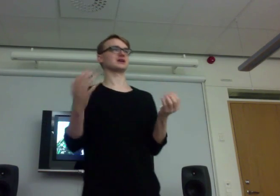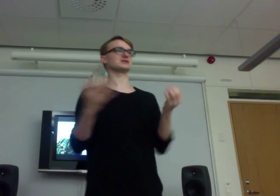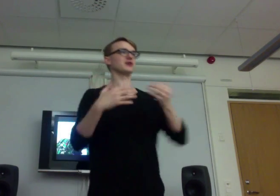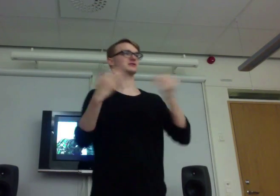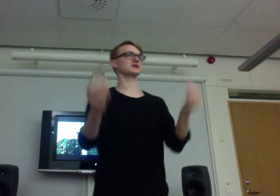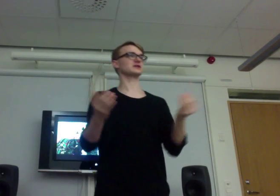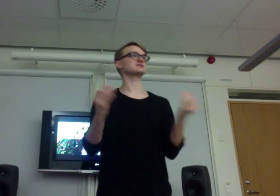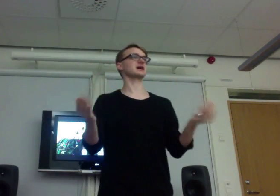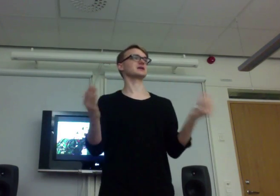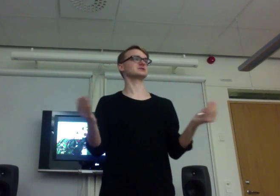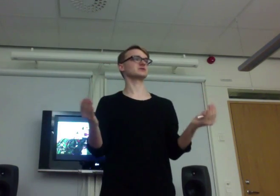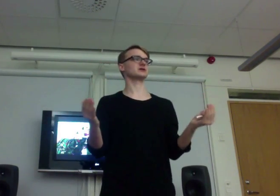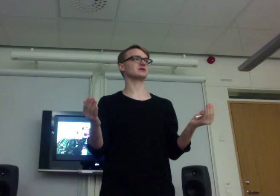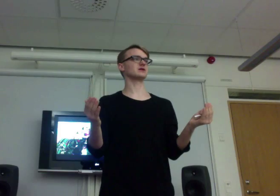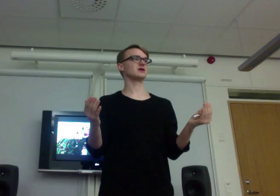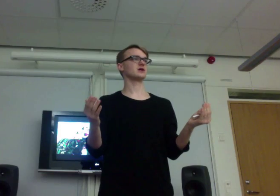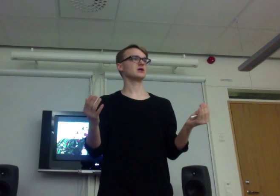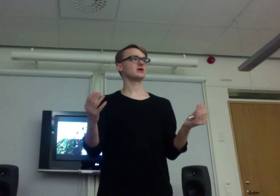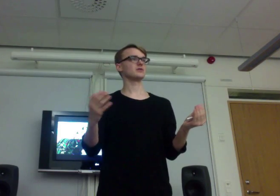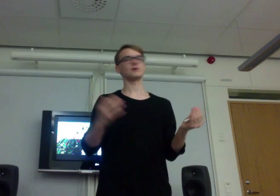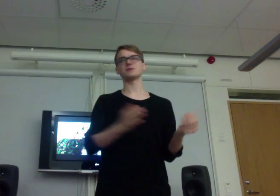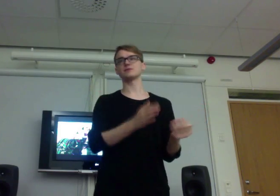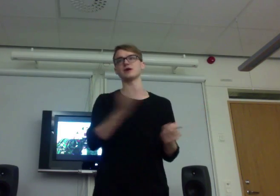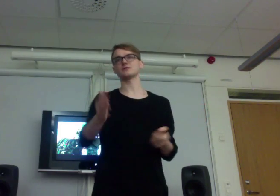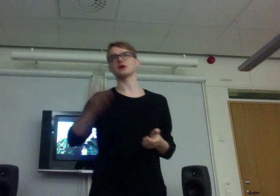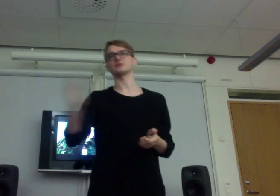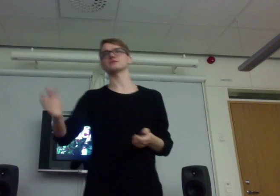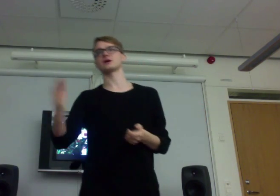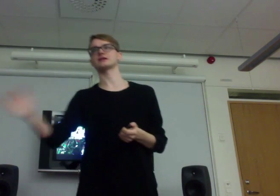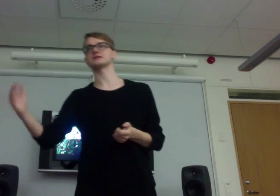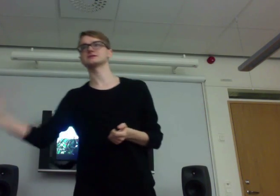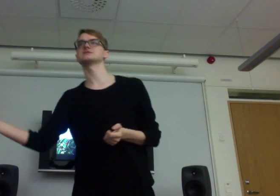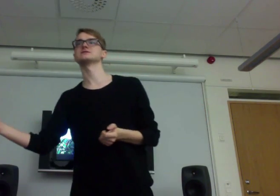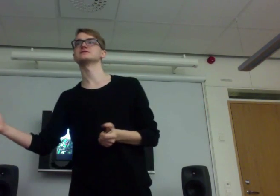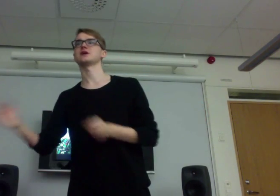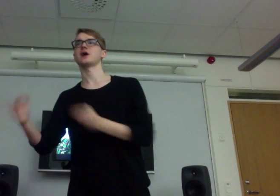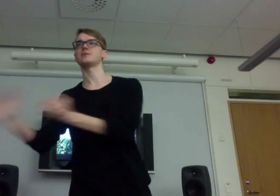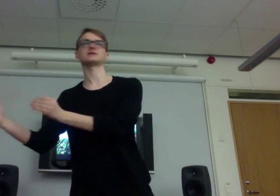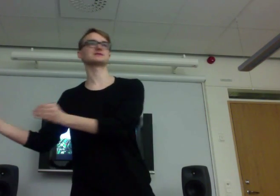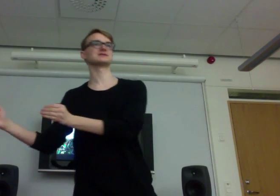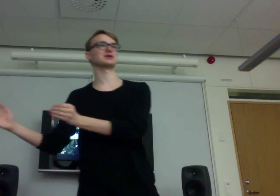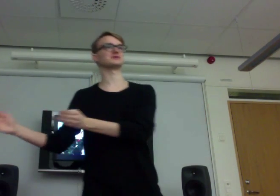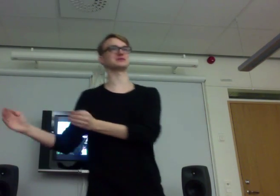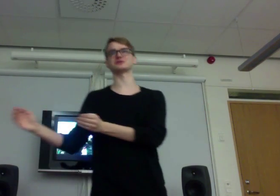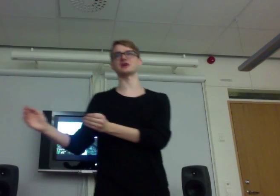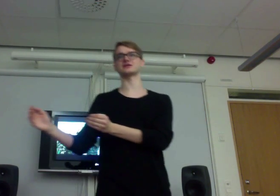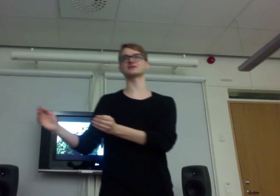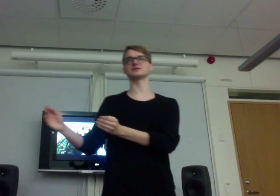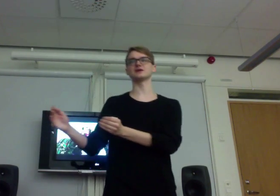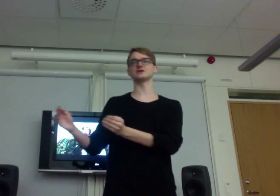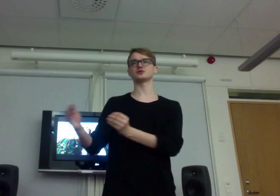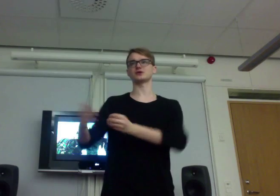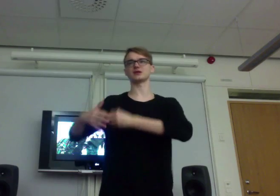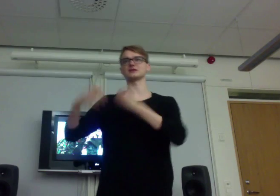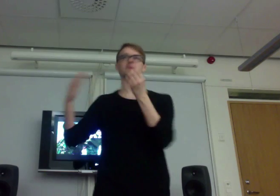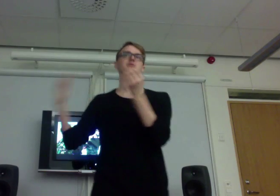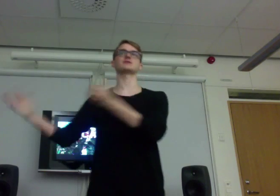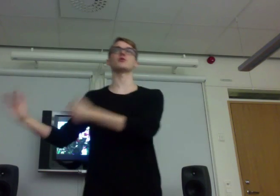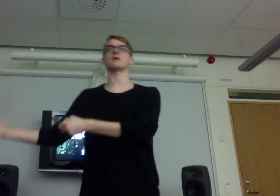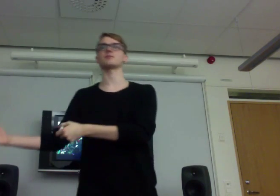to get asylum in Sweden. But maybe I've gone at least A bit closer to that, To gaining a bit more empathy